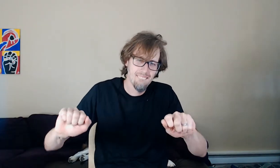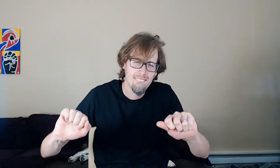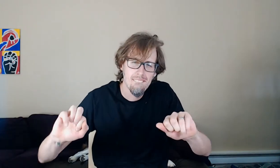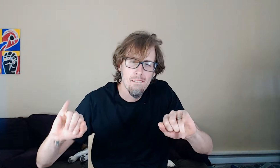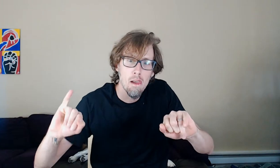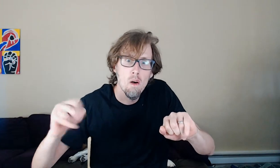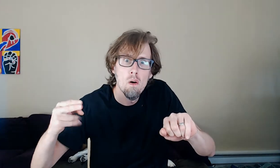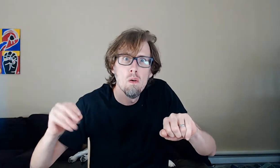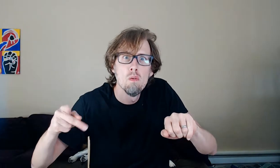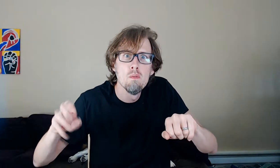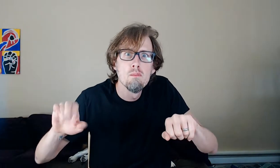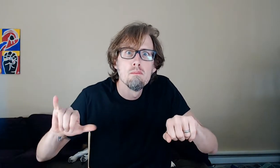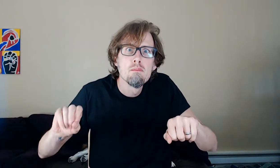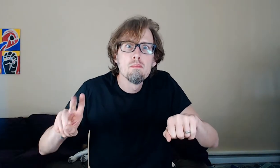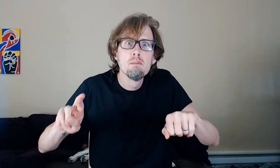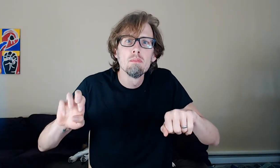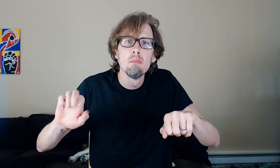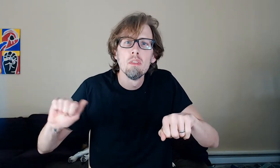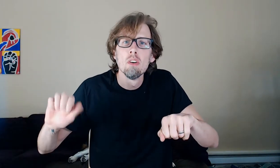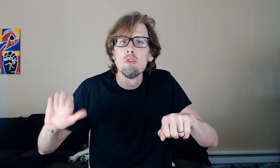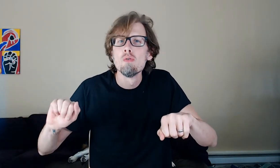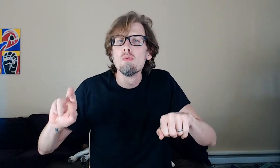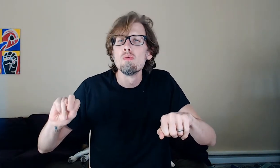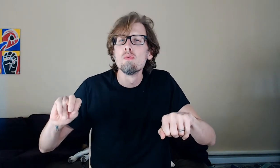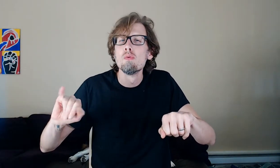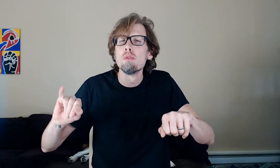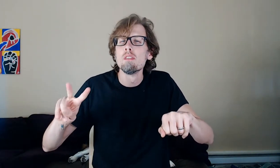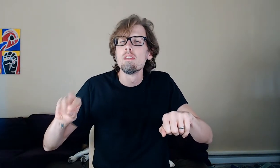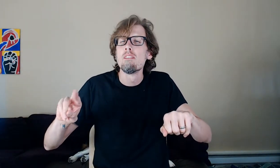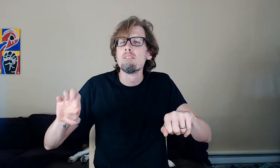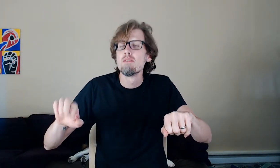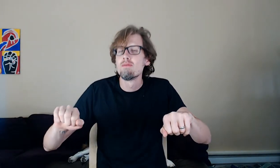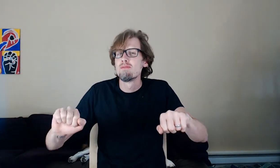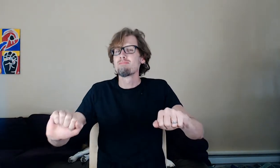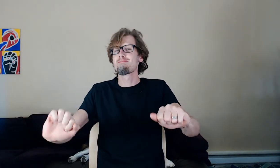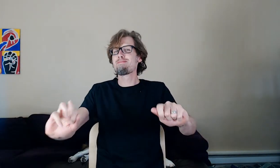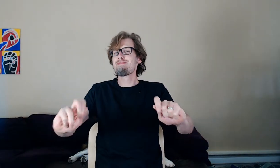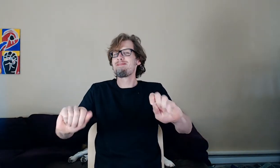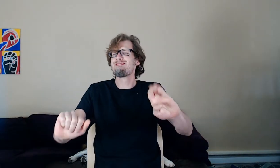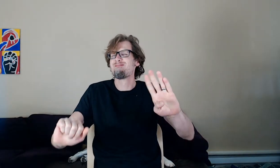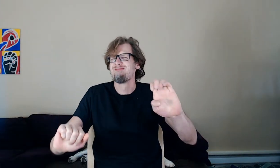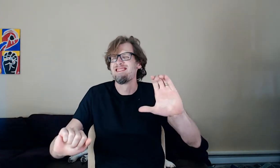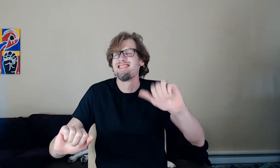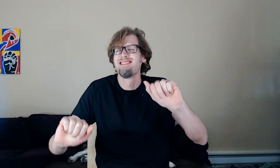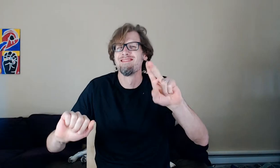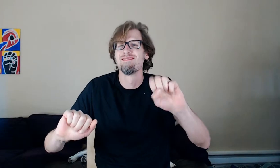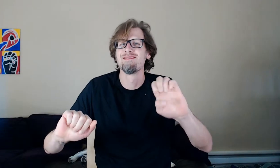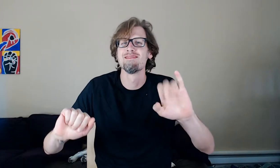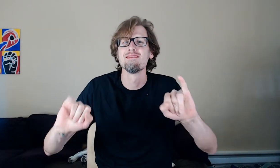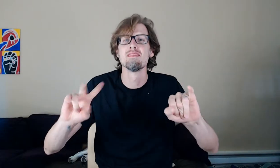I got this thing slid into place and made sure that it was plumb and then just hammered in some nails down into the floor and up into the rafters above.